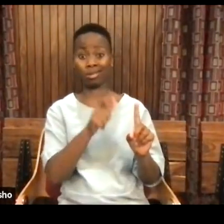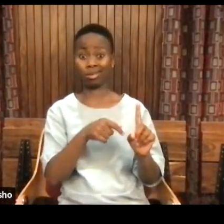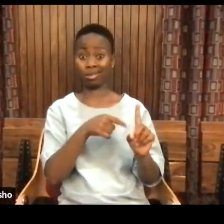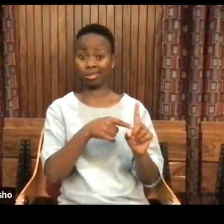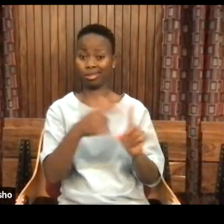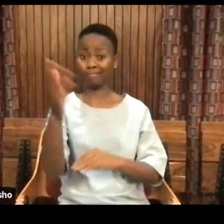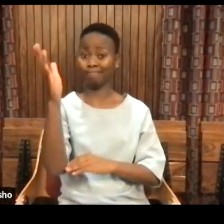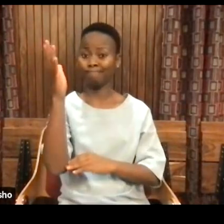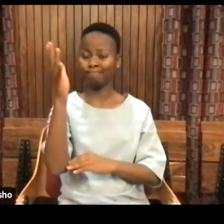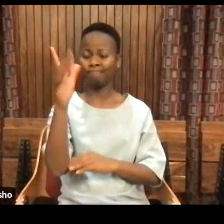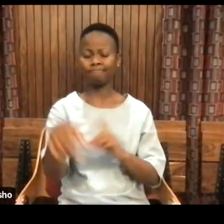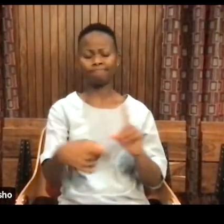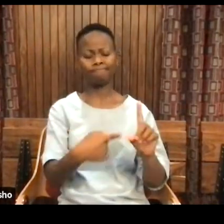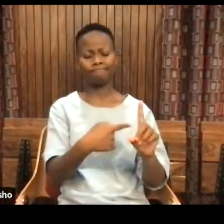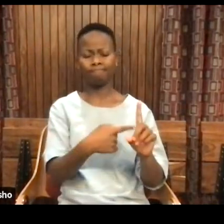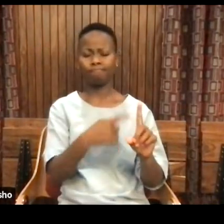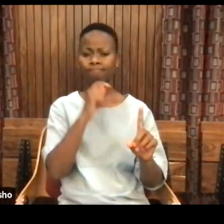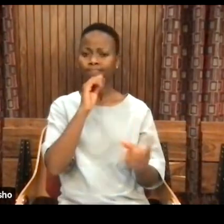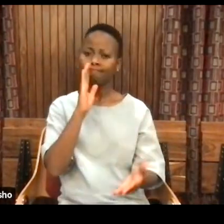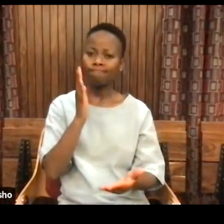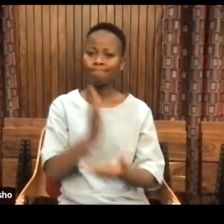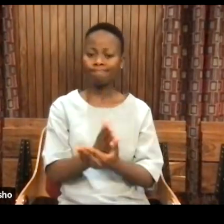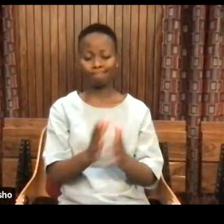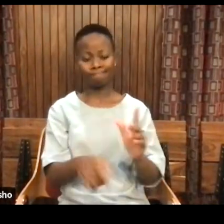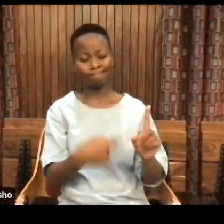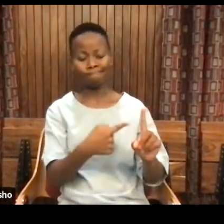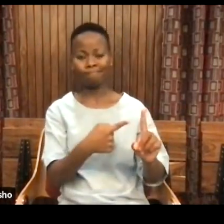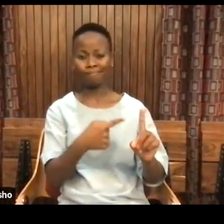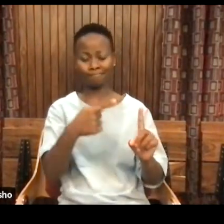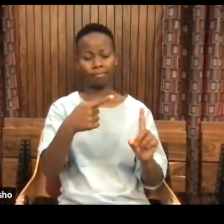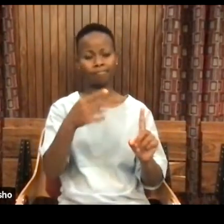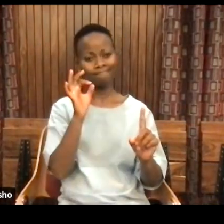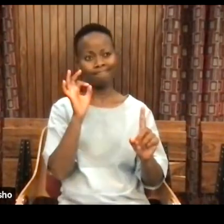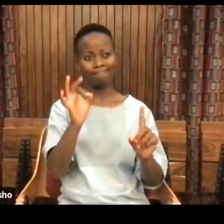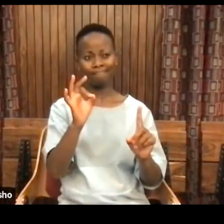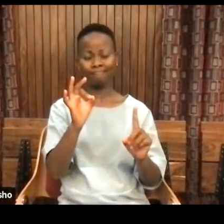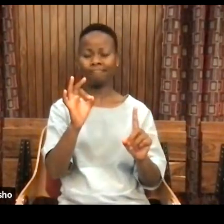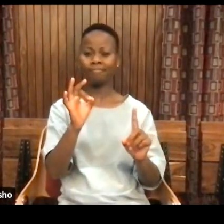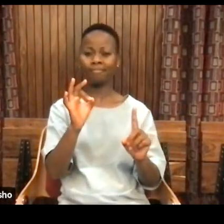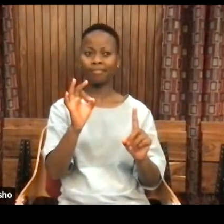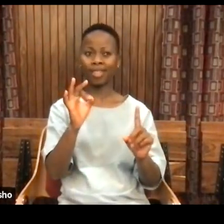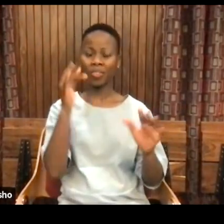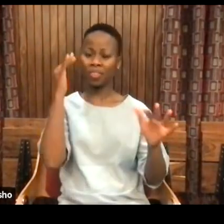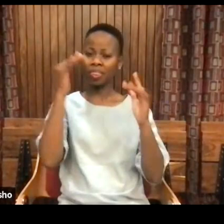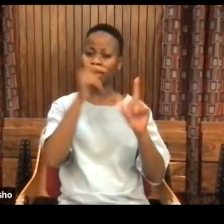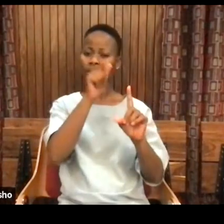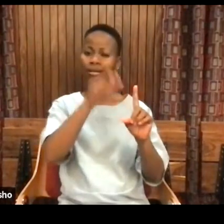the kind of scholar and thinker that